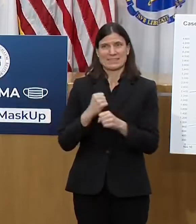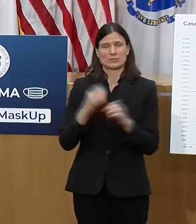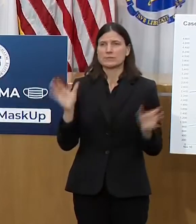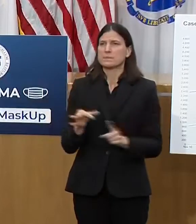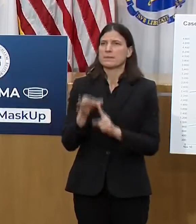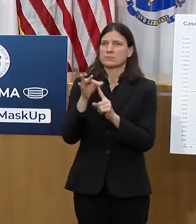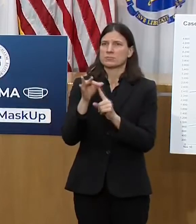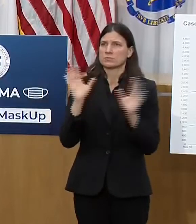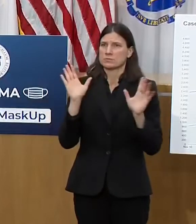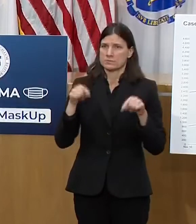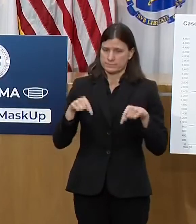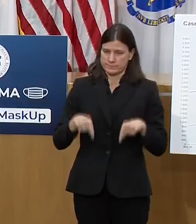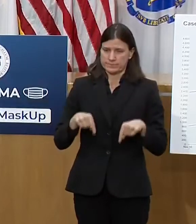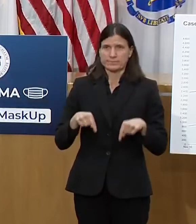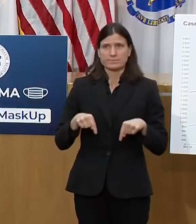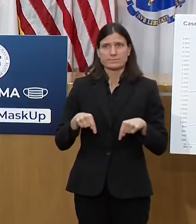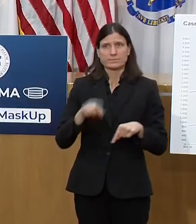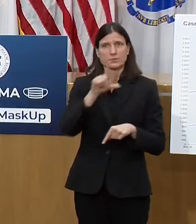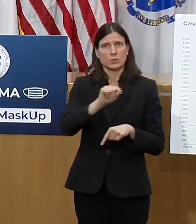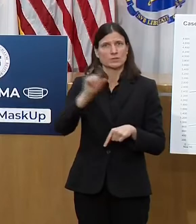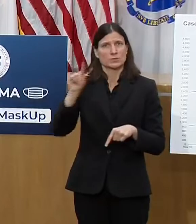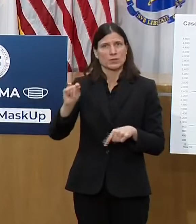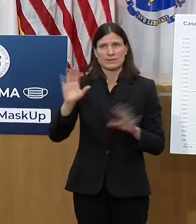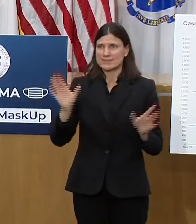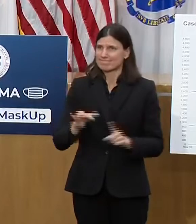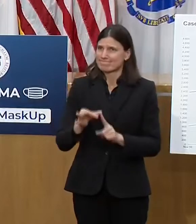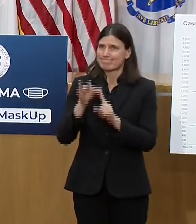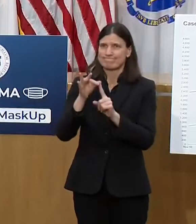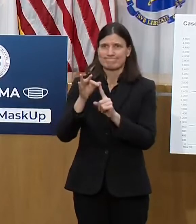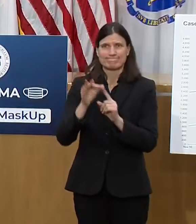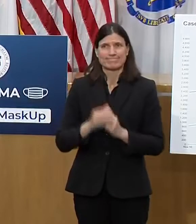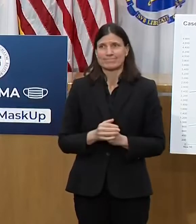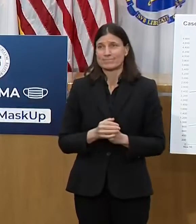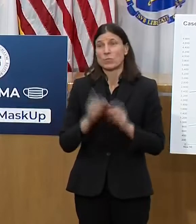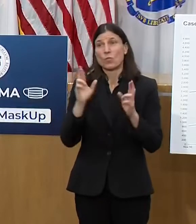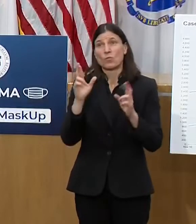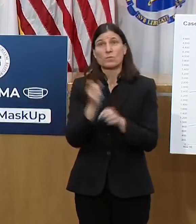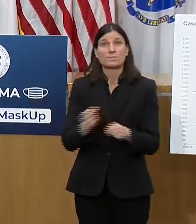Next year we'll probably be able to celebrate those holidays just like we used to.